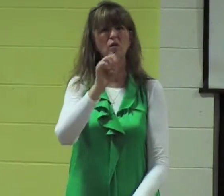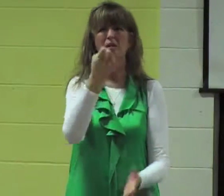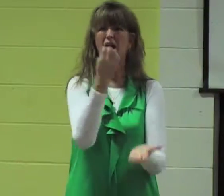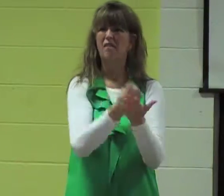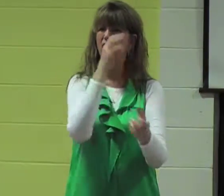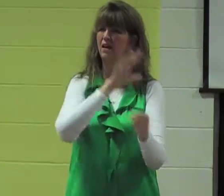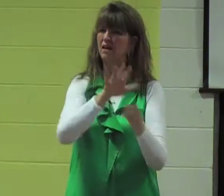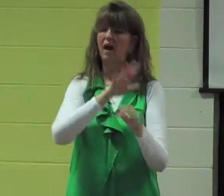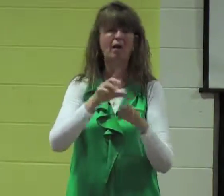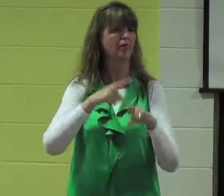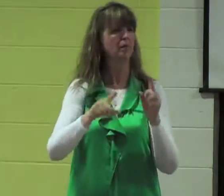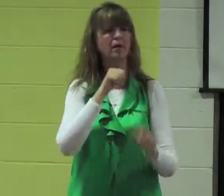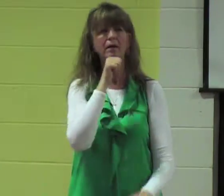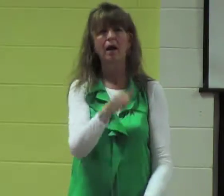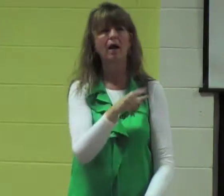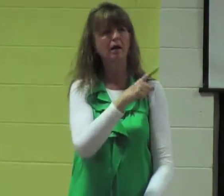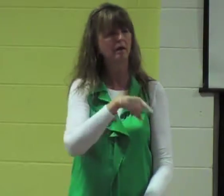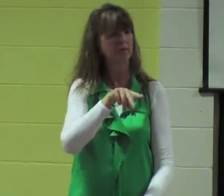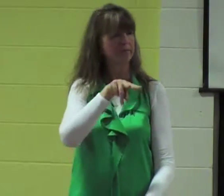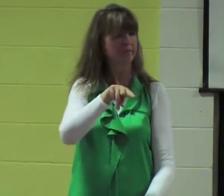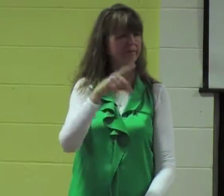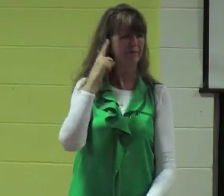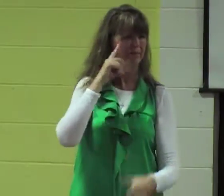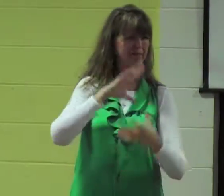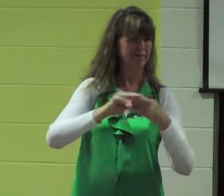power right there was plenty of evidence